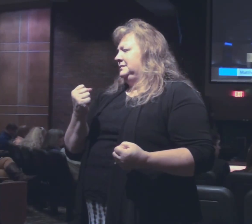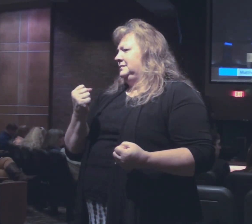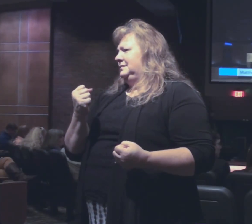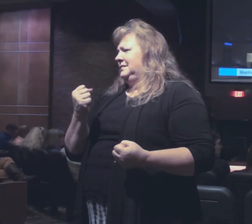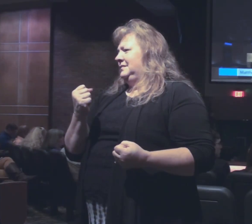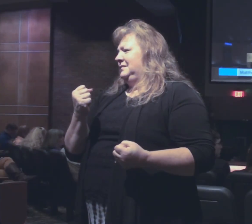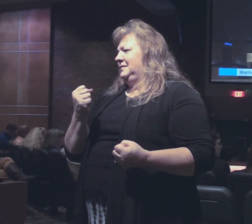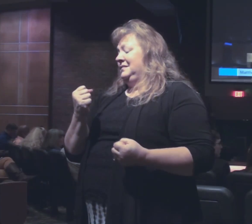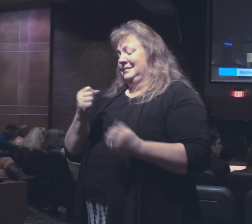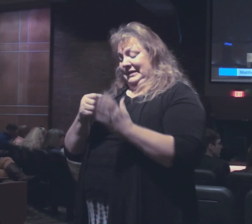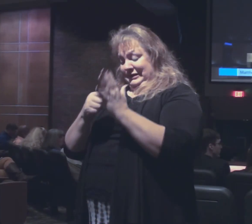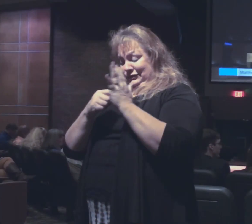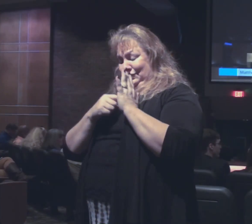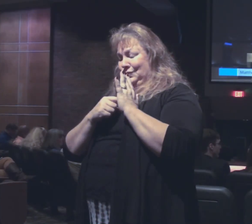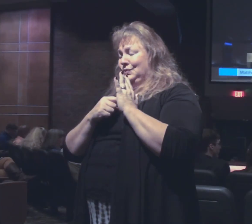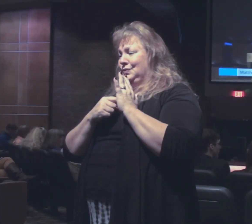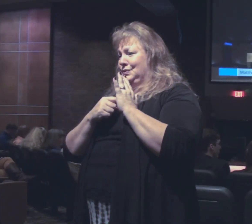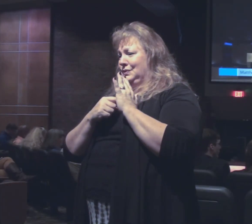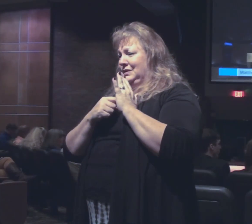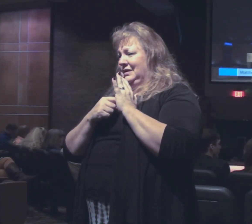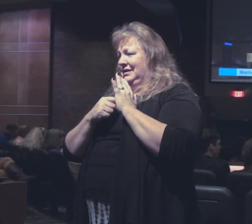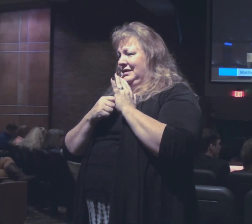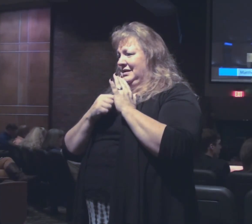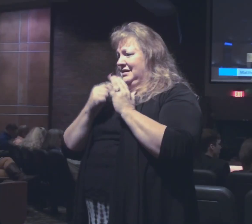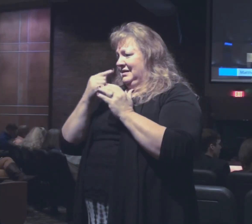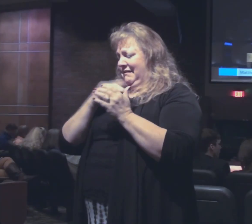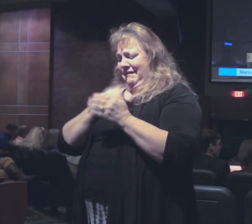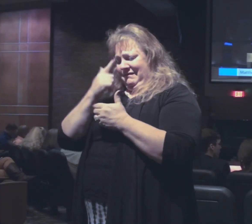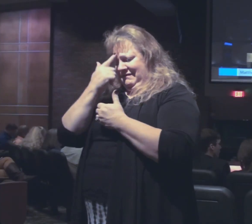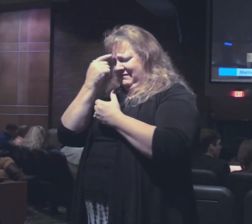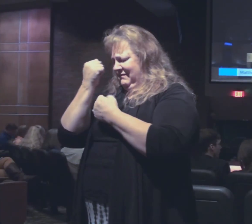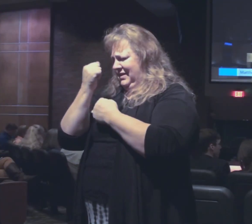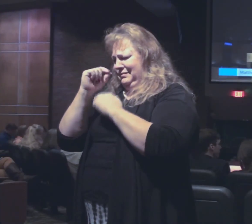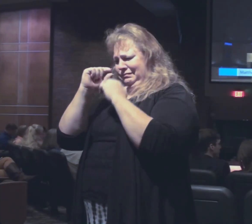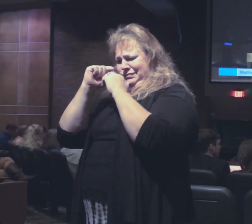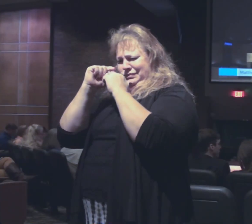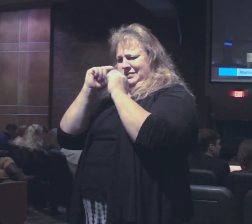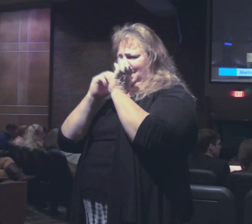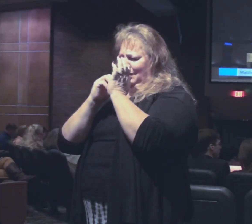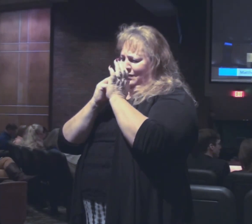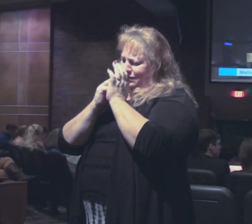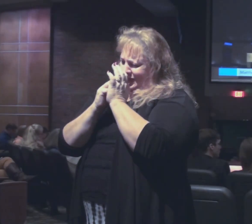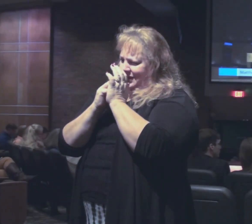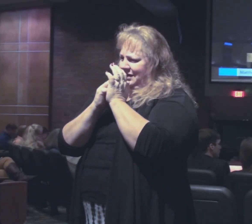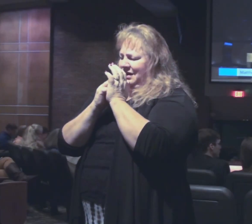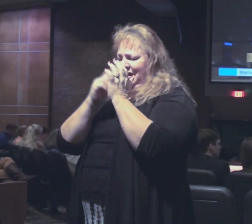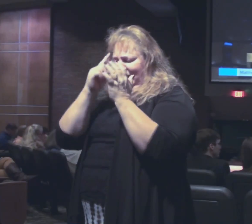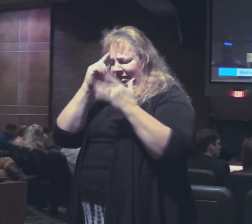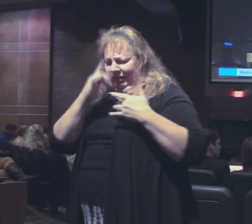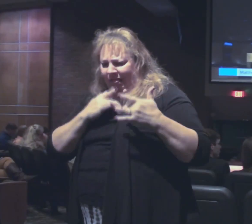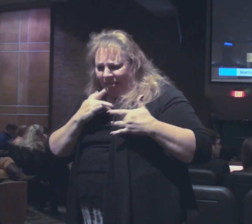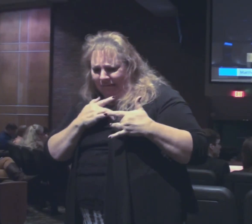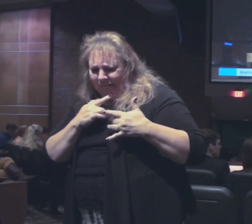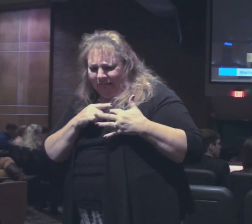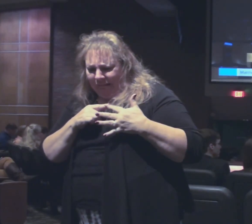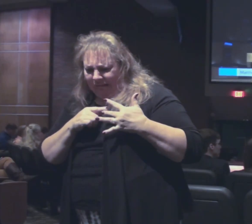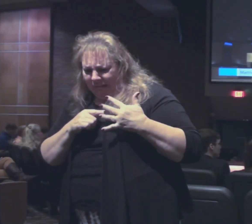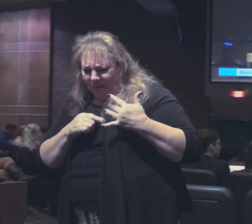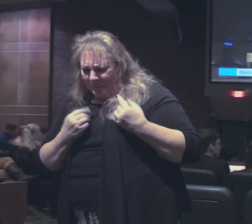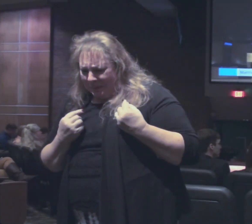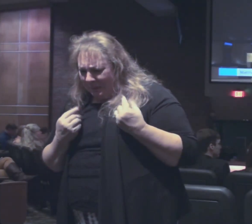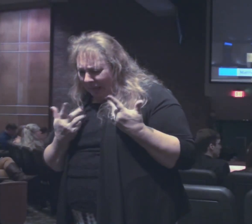Shows how small our faith is. How weak our faith is. That we have such concerns about these things.